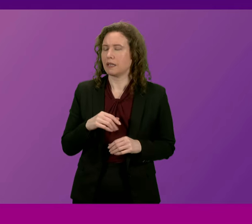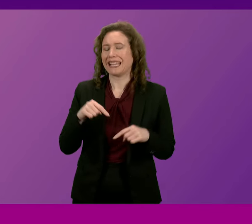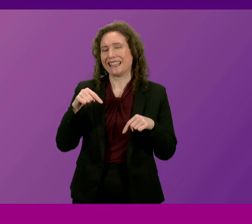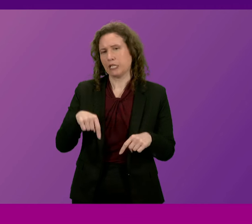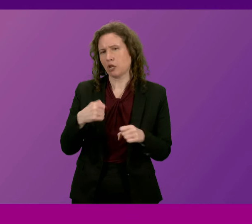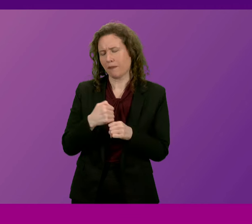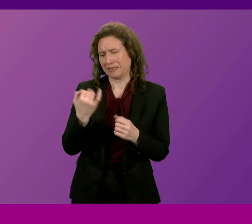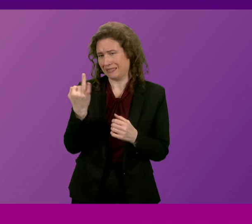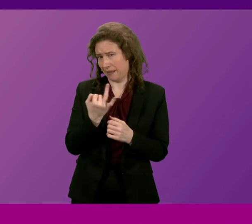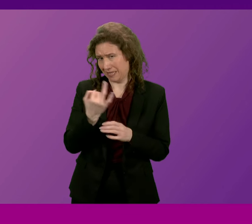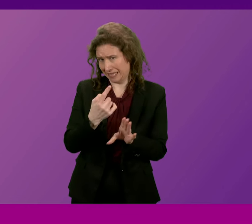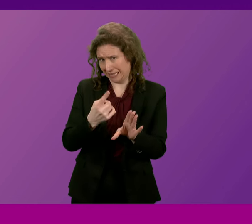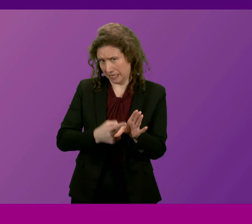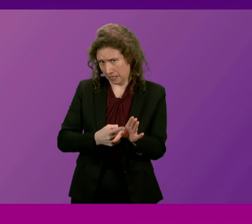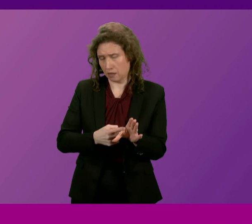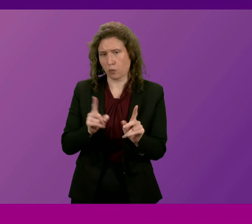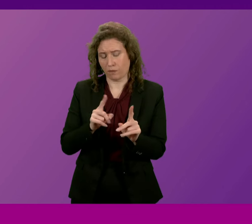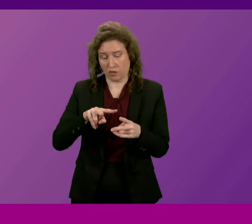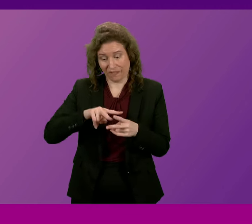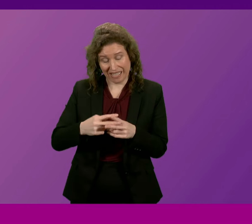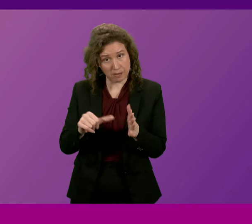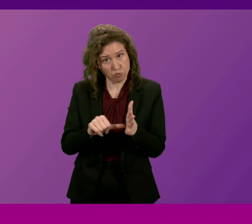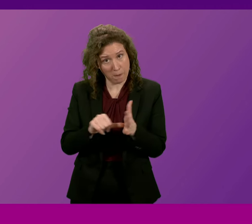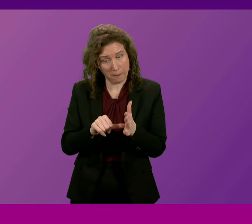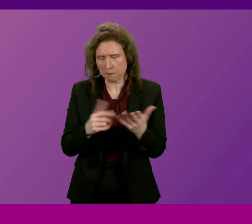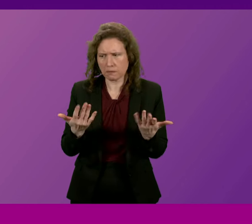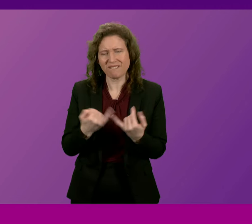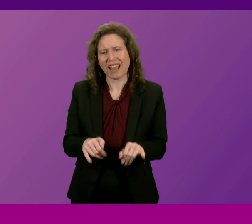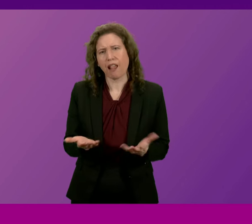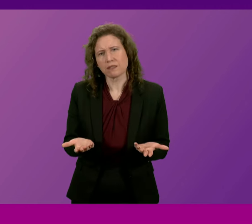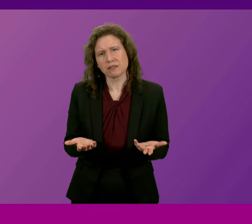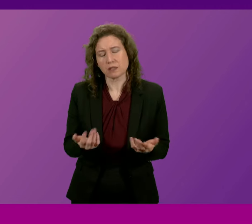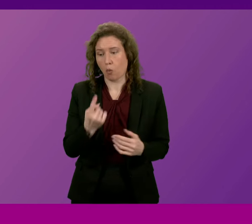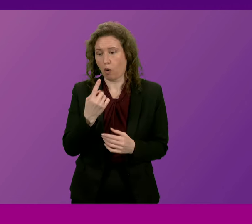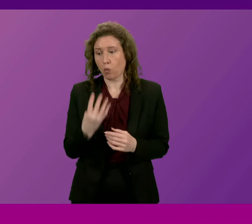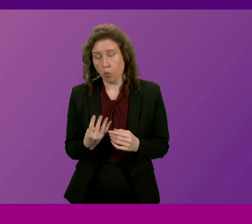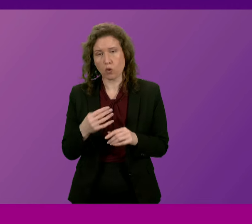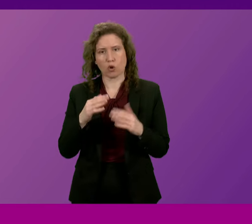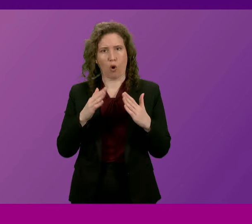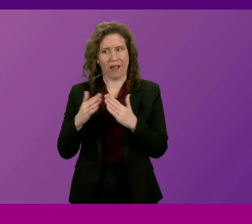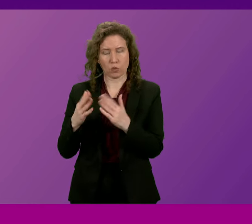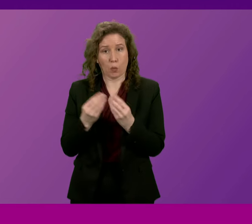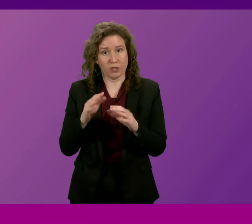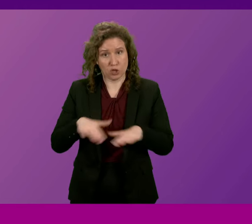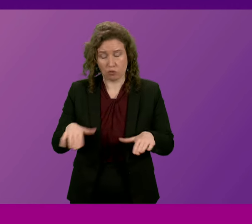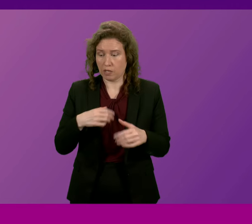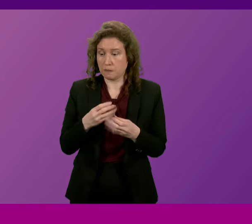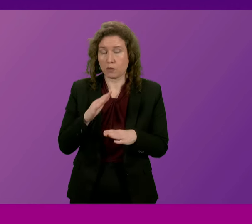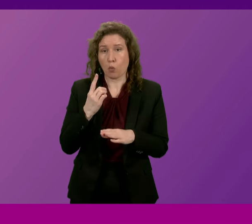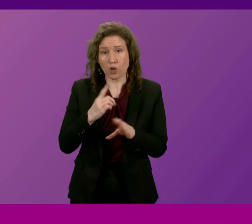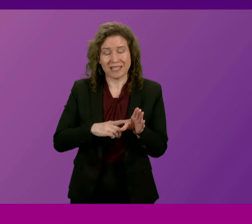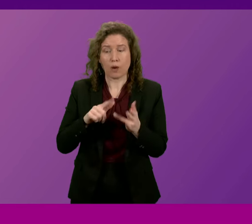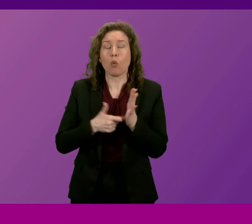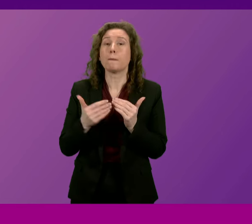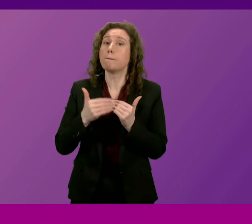17 years to fix the problem, but they've failed. A quarter of households with children have spent a year or more in